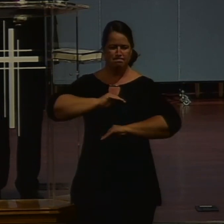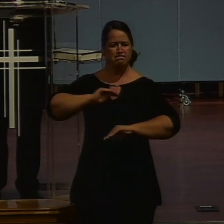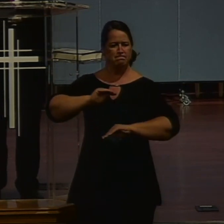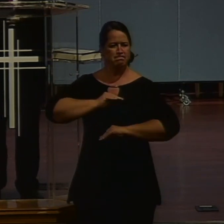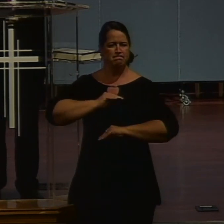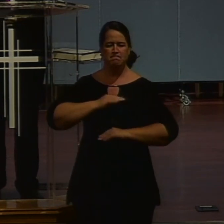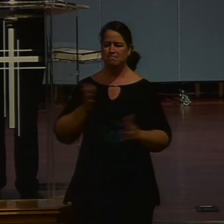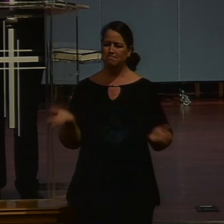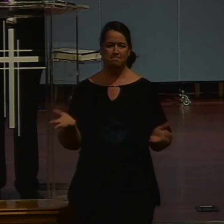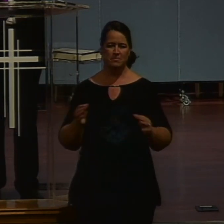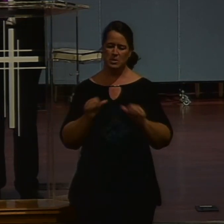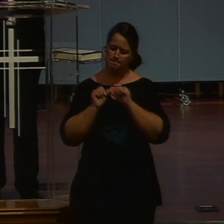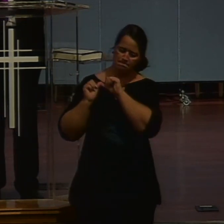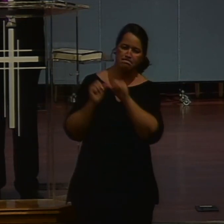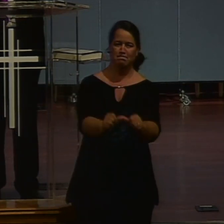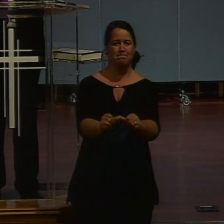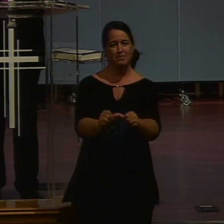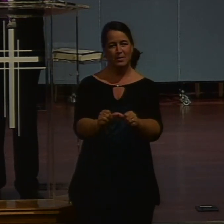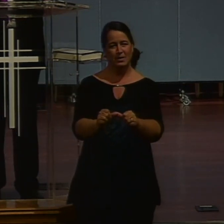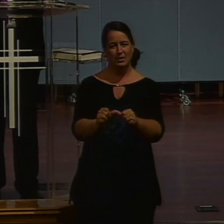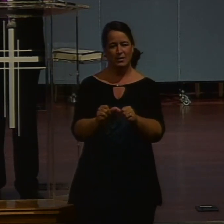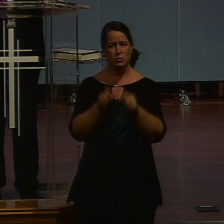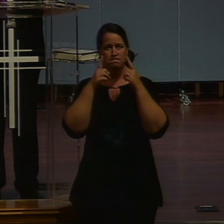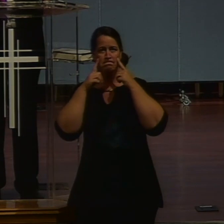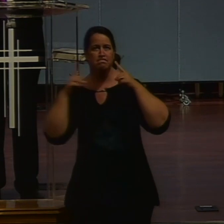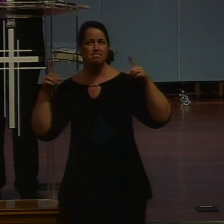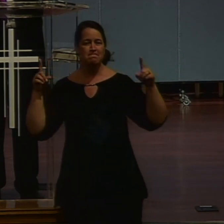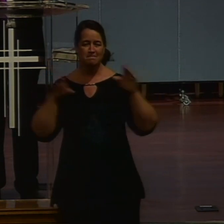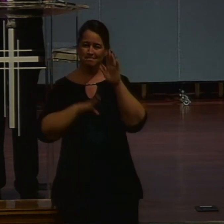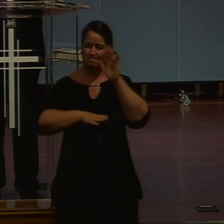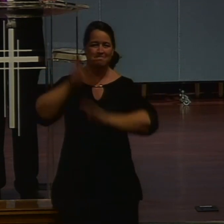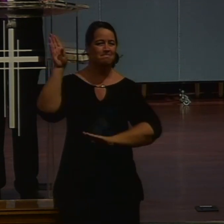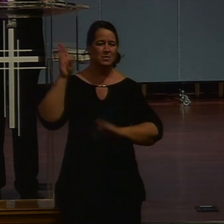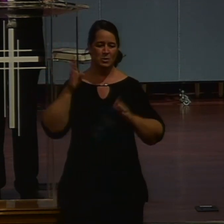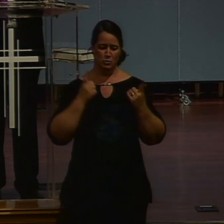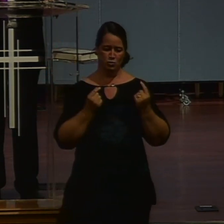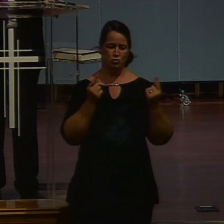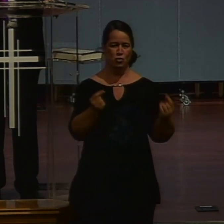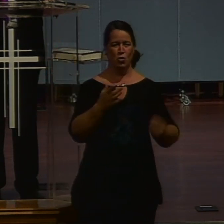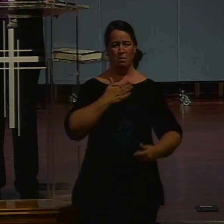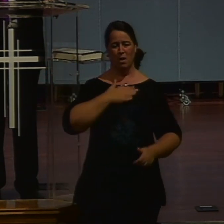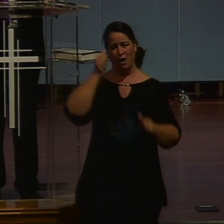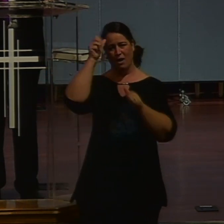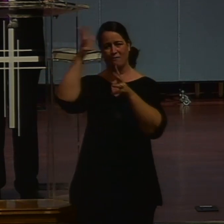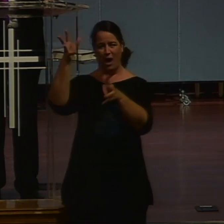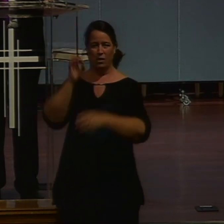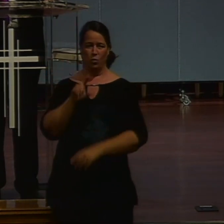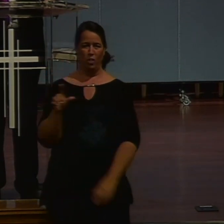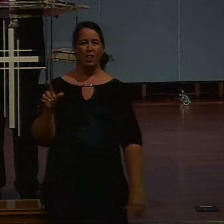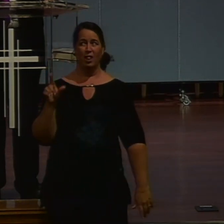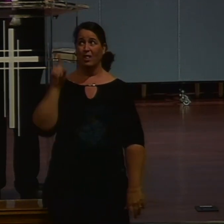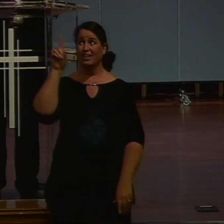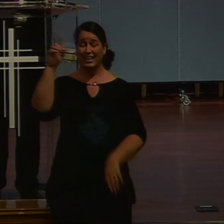That which sustains me. And. makes me to thrive. Is to do the will. Of him.